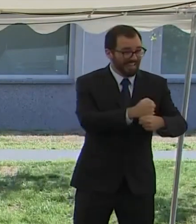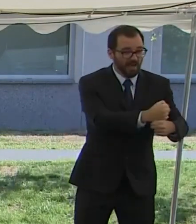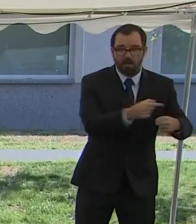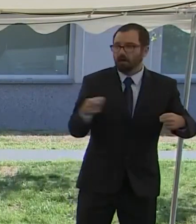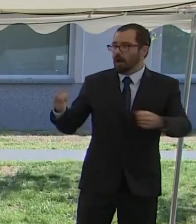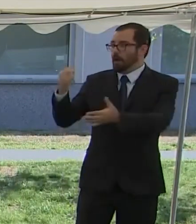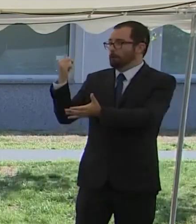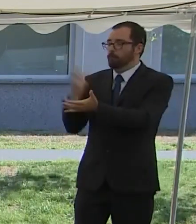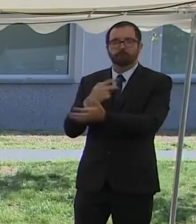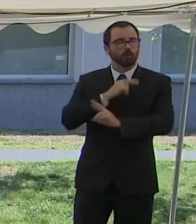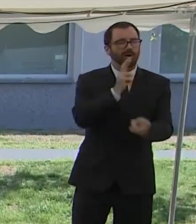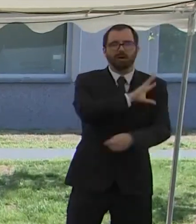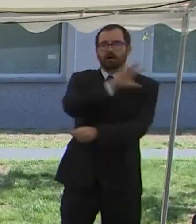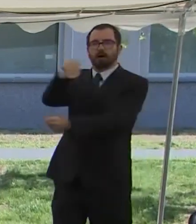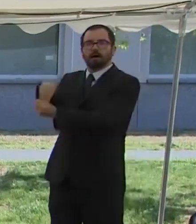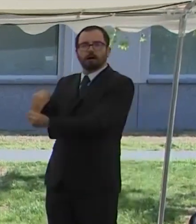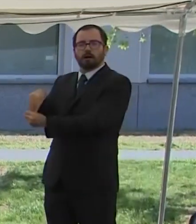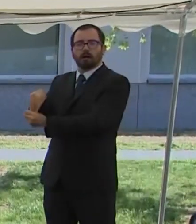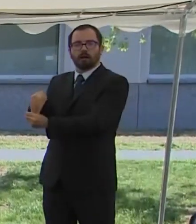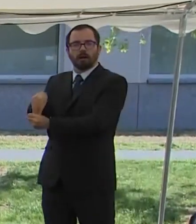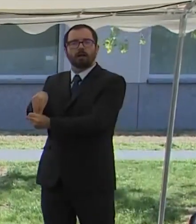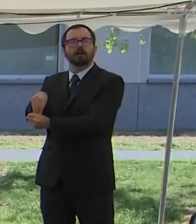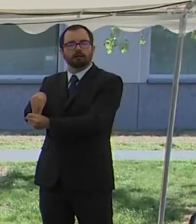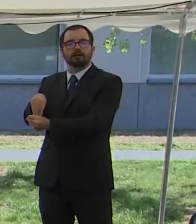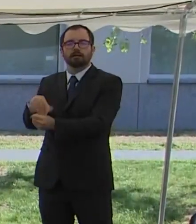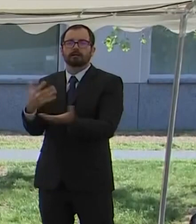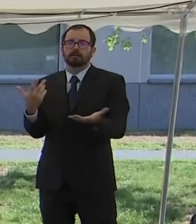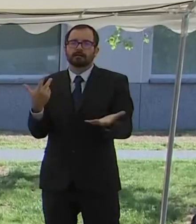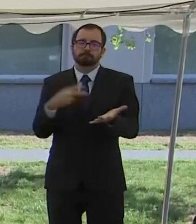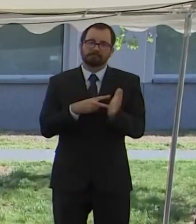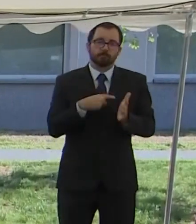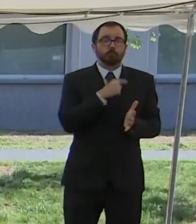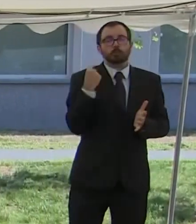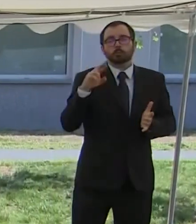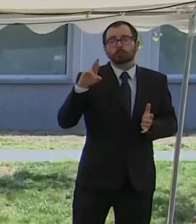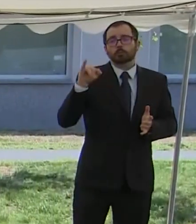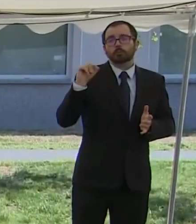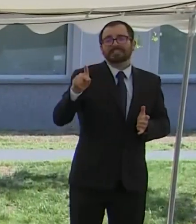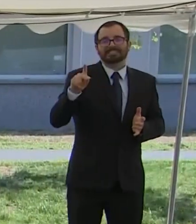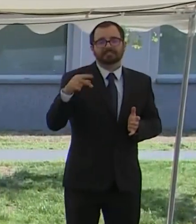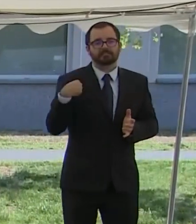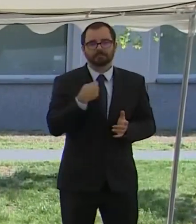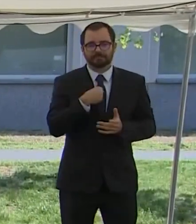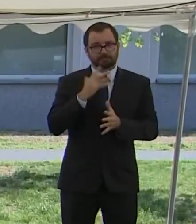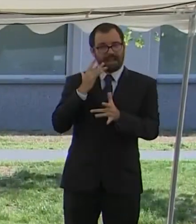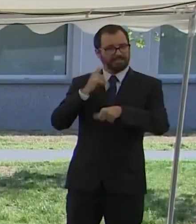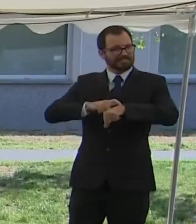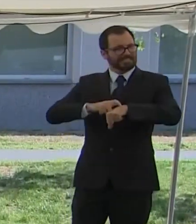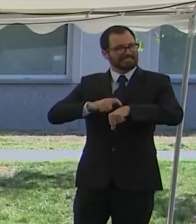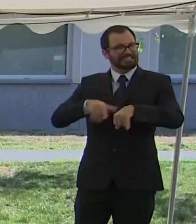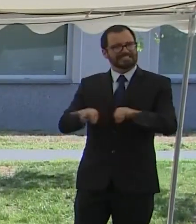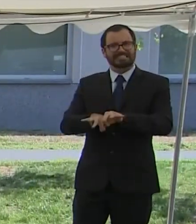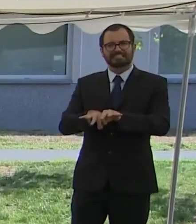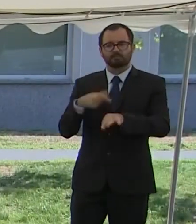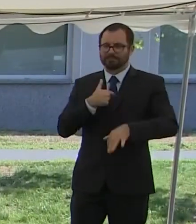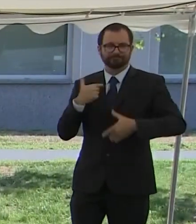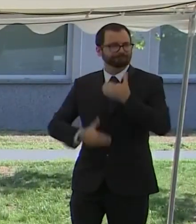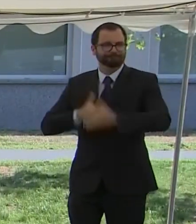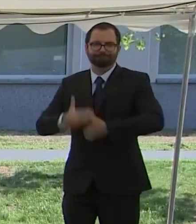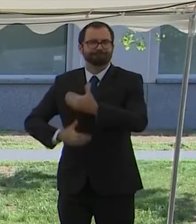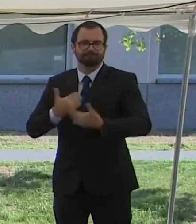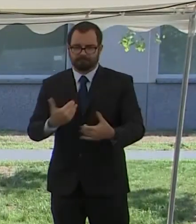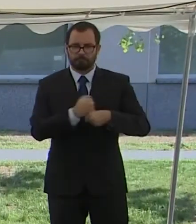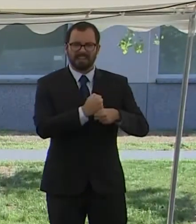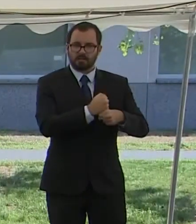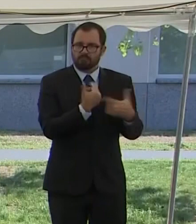are successful and regulatory authorization is granted by the FDA. I'd like to share a little bit more about the